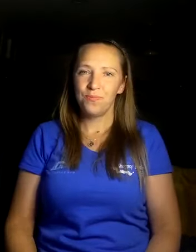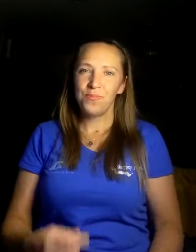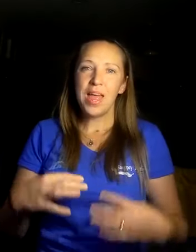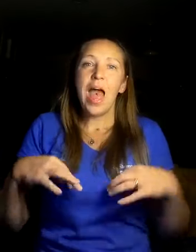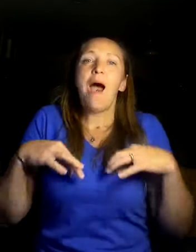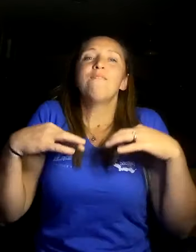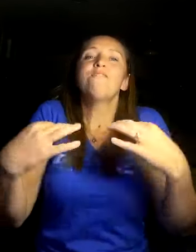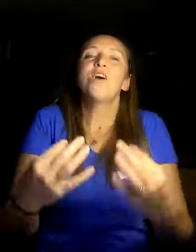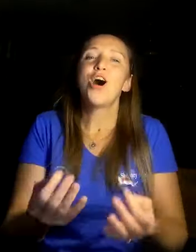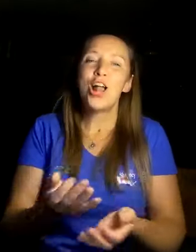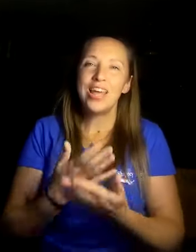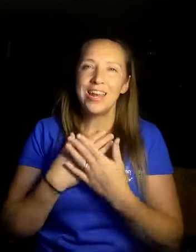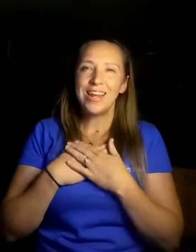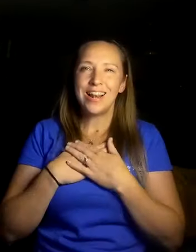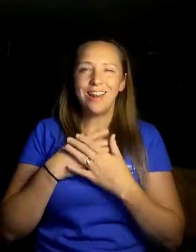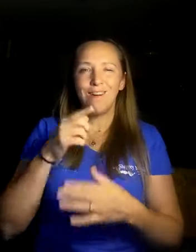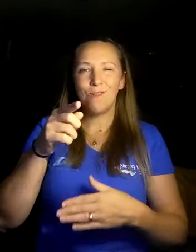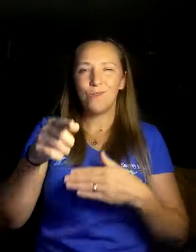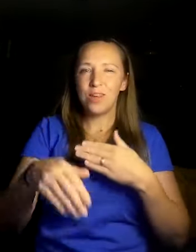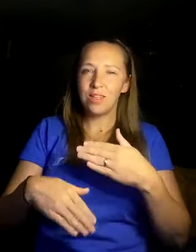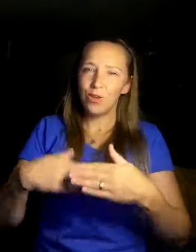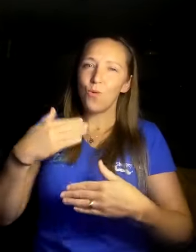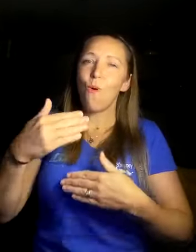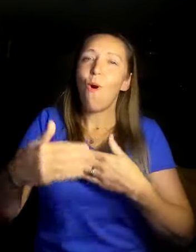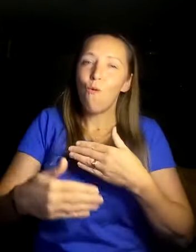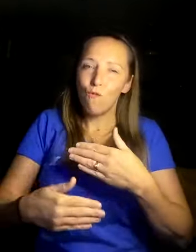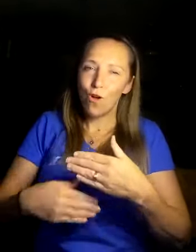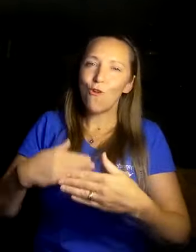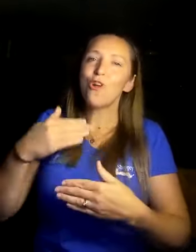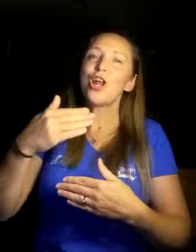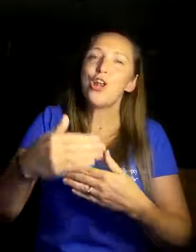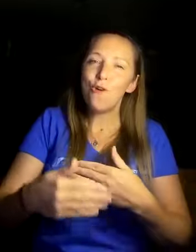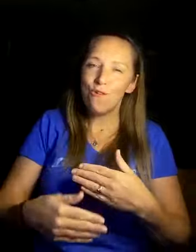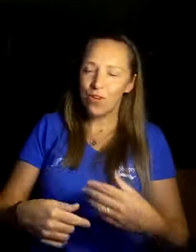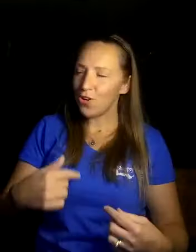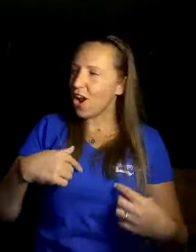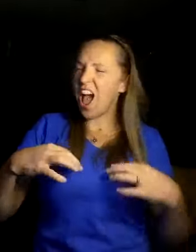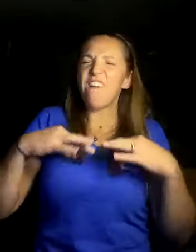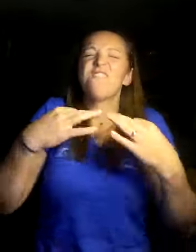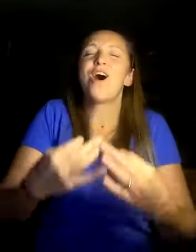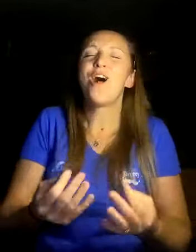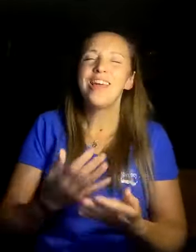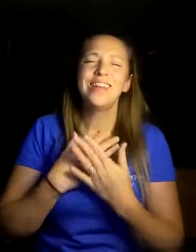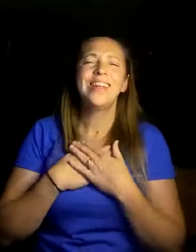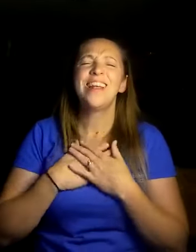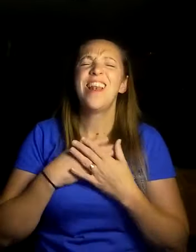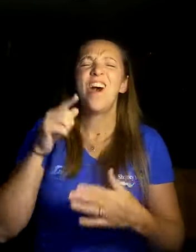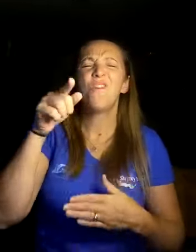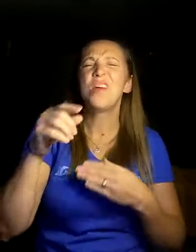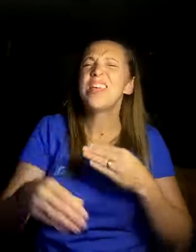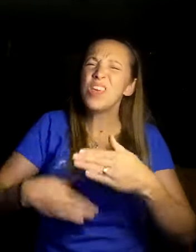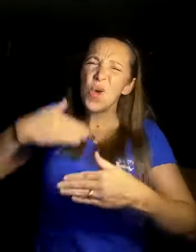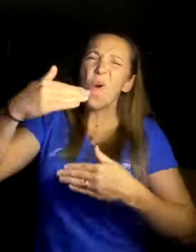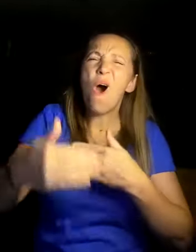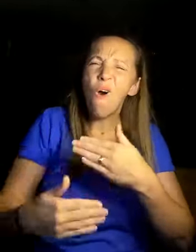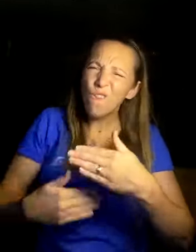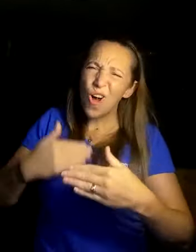I'm falling in love with you Over and over I'm falling in love with you Over